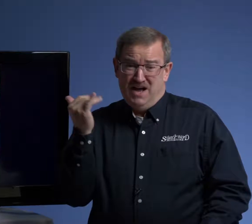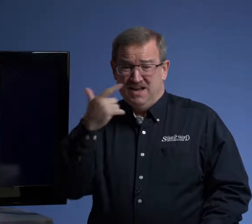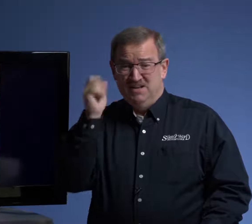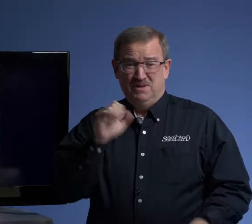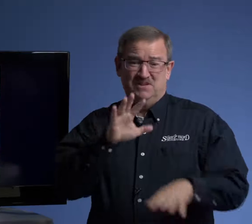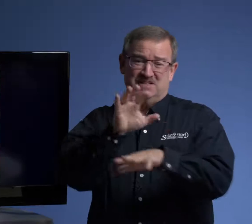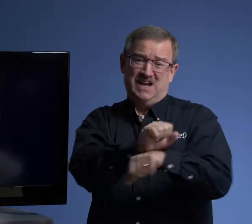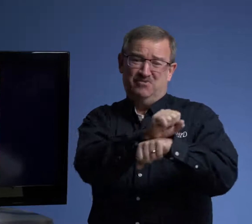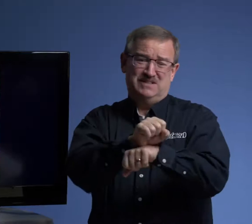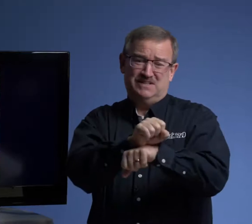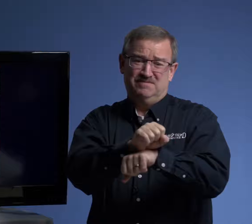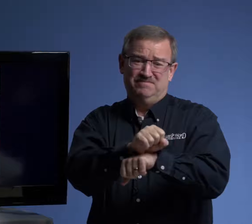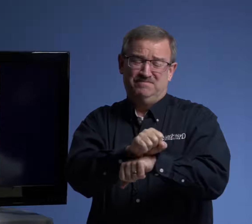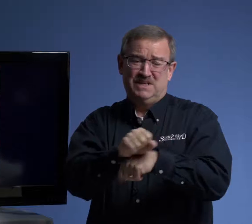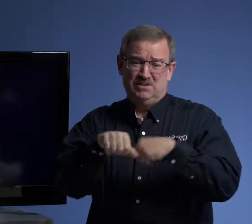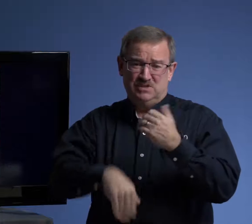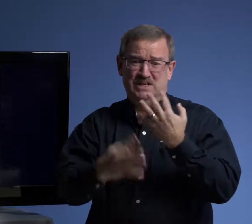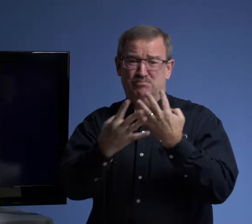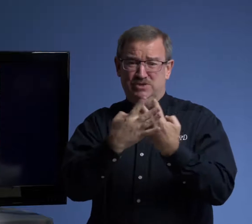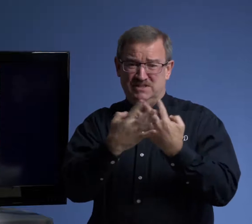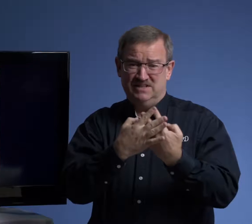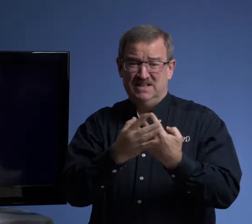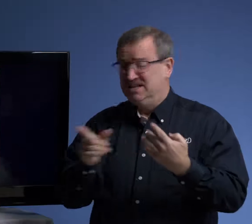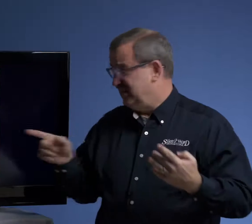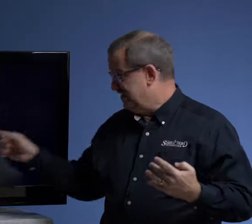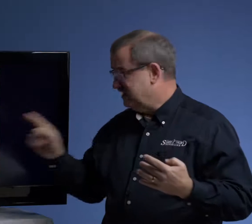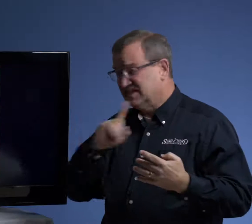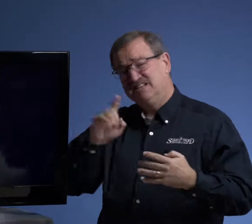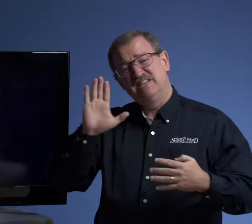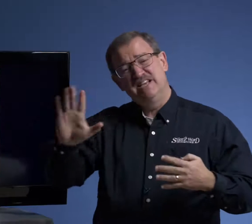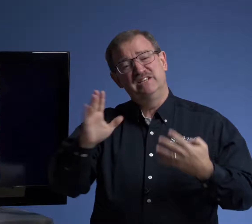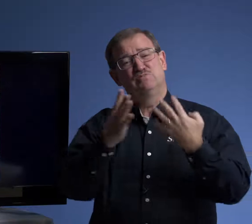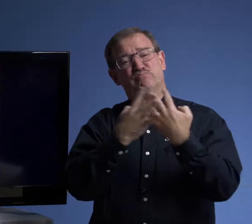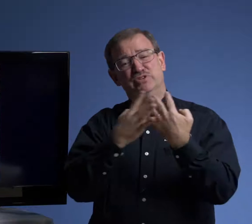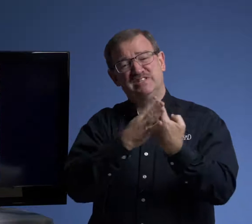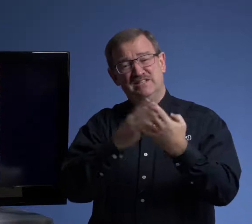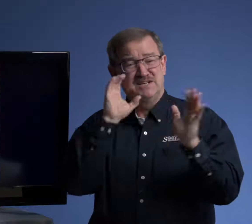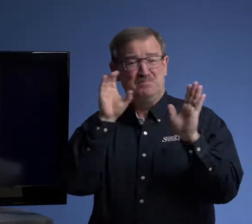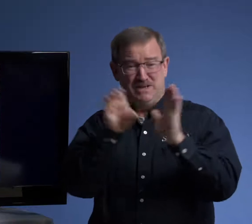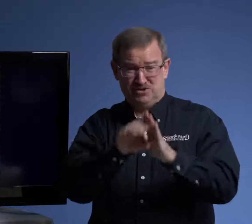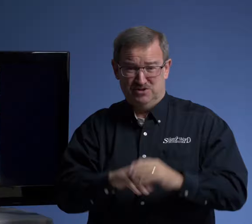Why? Because he got arrested. He was in prison. This is his prison picture.